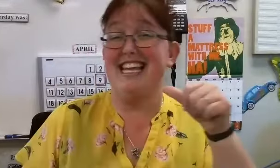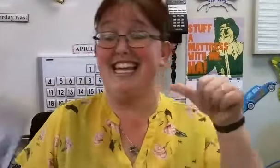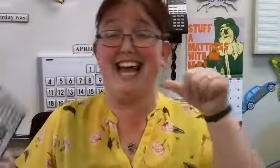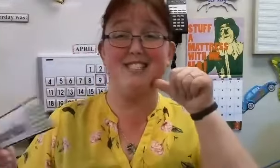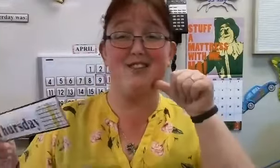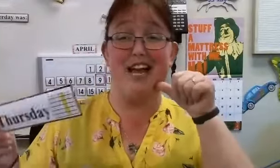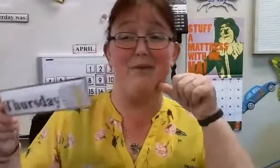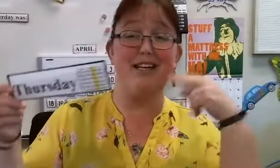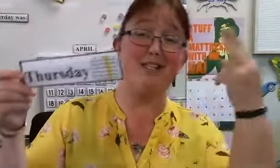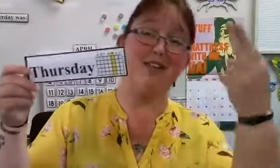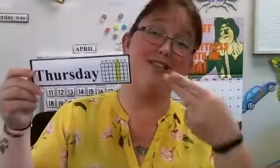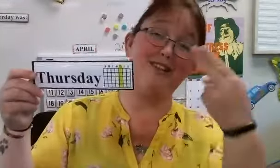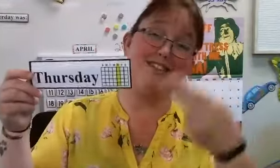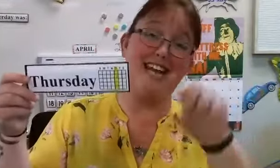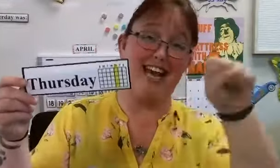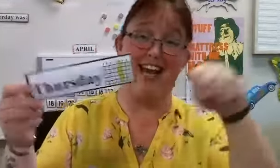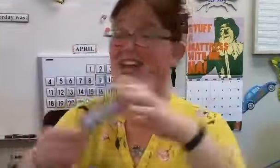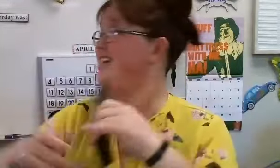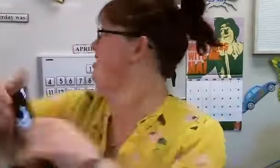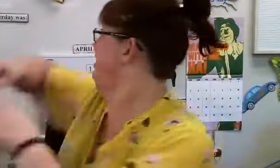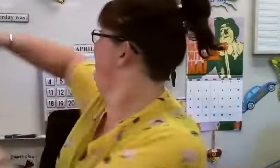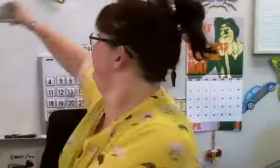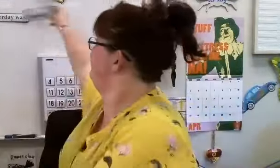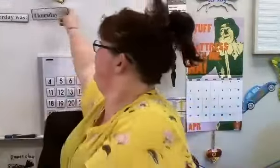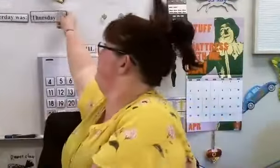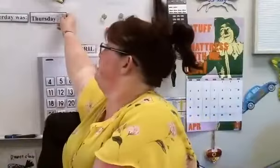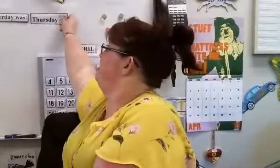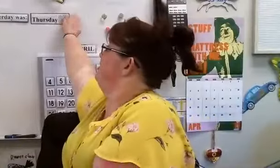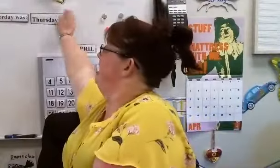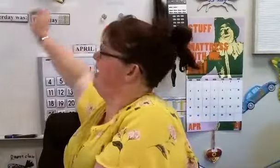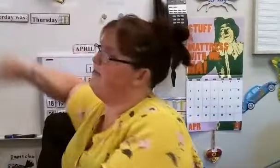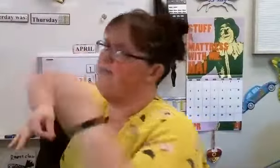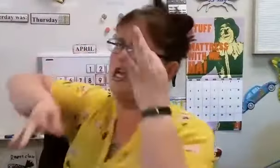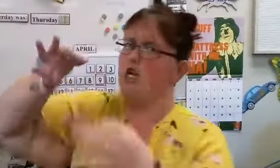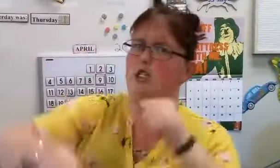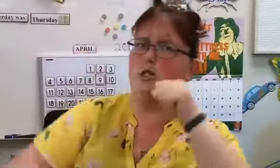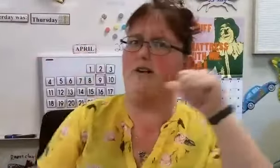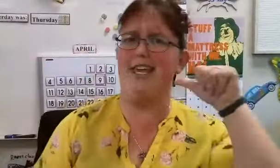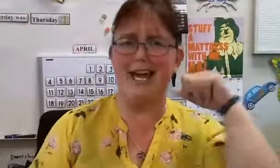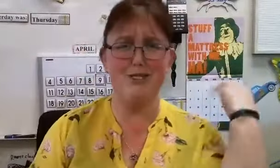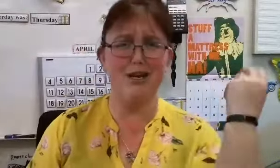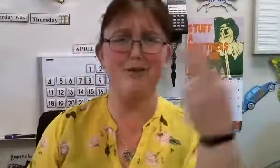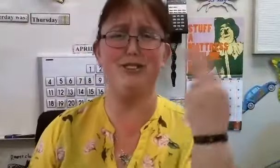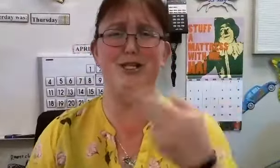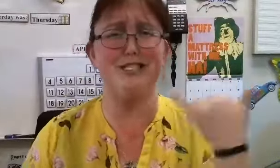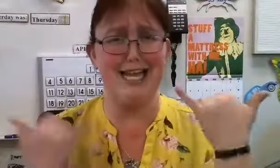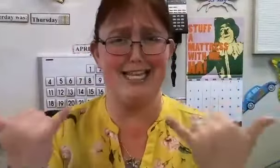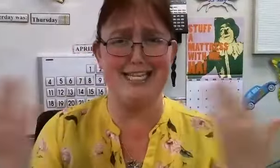Yesterday was Thursday. Yeah, yesterday was Thursday. So if yesterday was Thursday, then